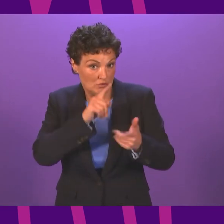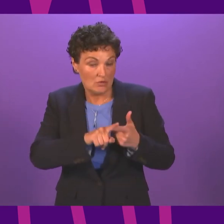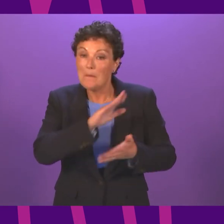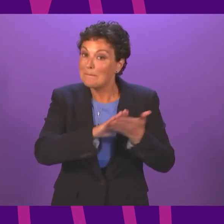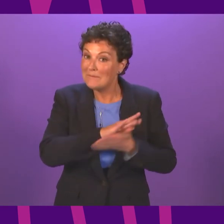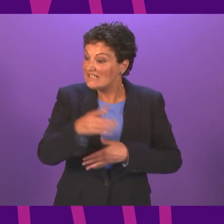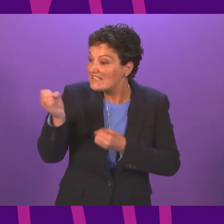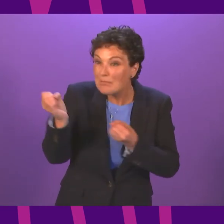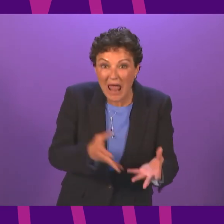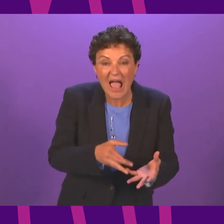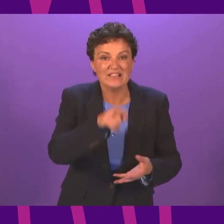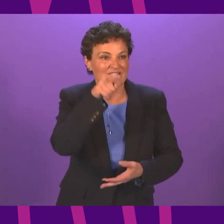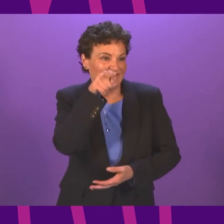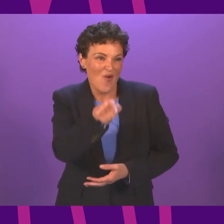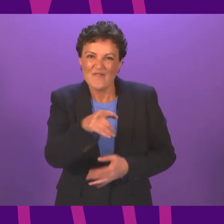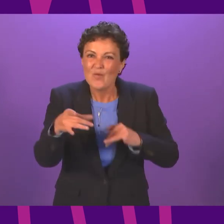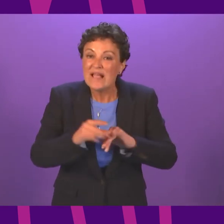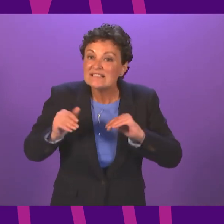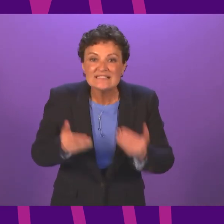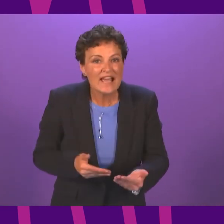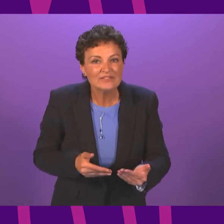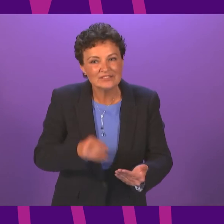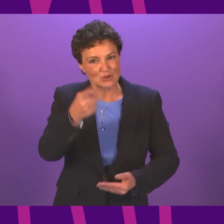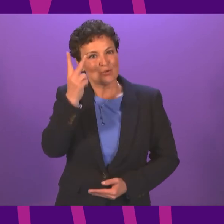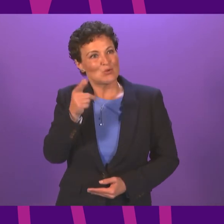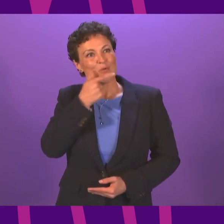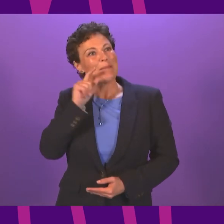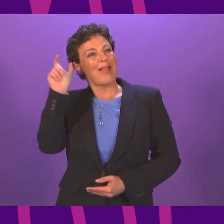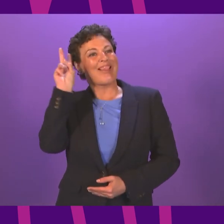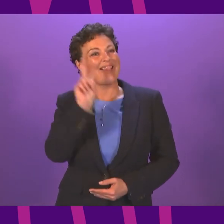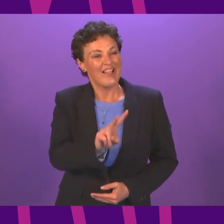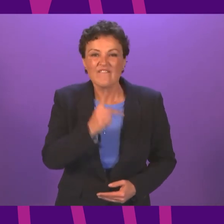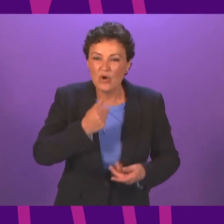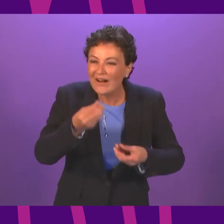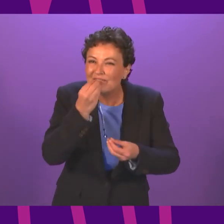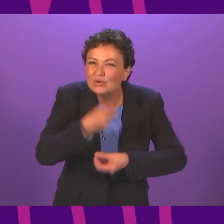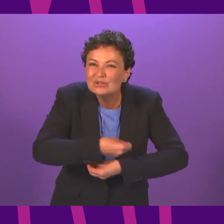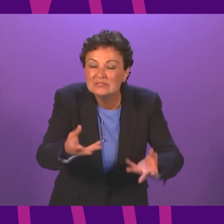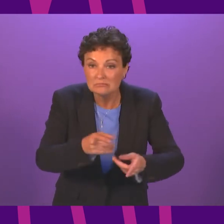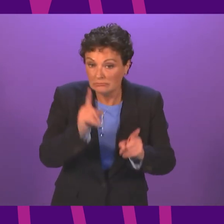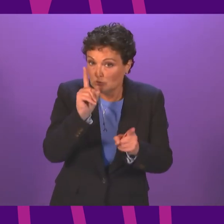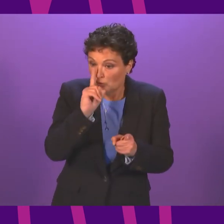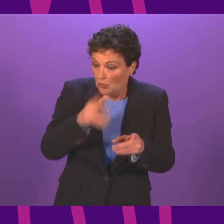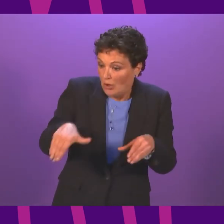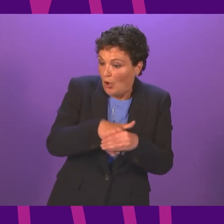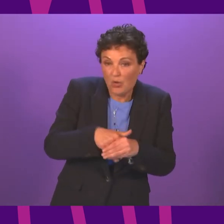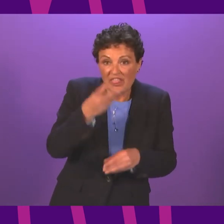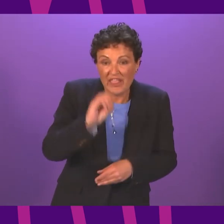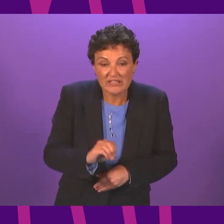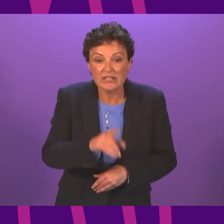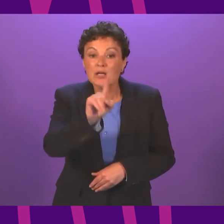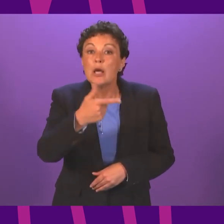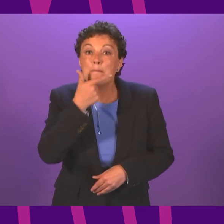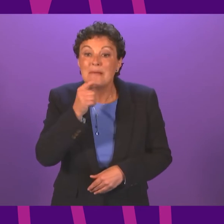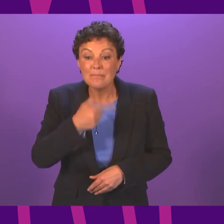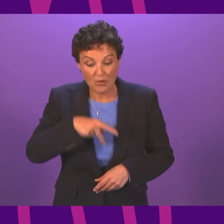employed by a couple getting married will no longer count towards the cap on numbers. Those accompanying a wedding couple down the aisle will no longer need